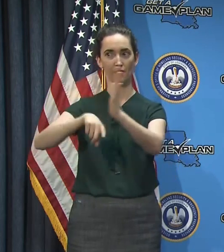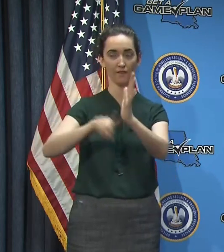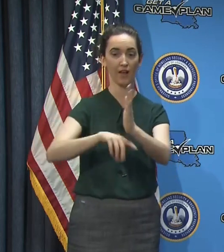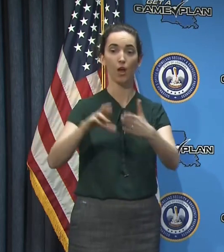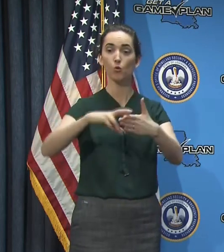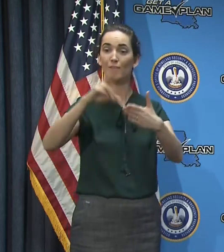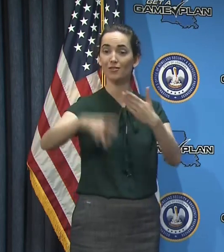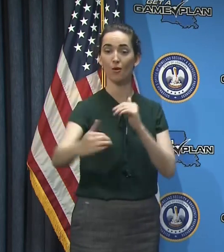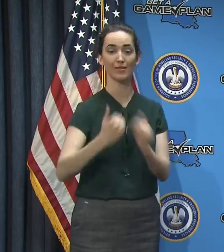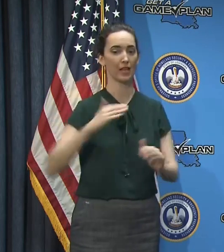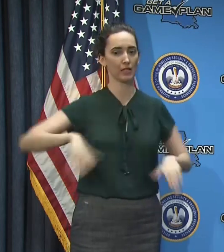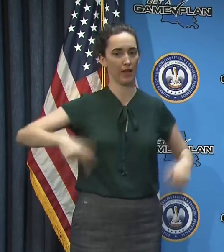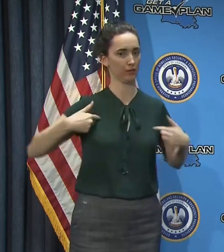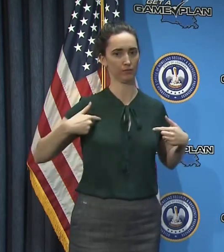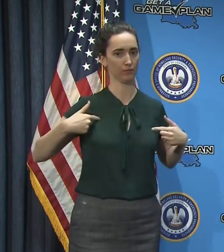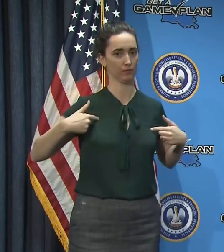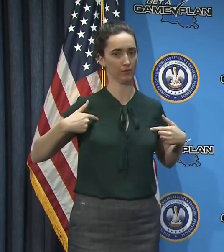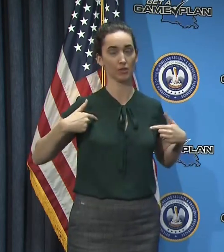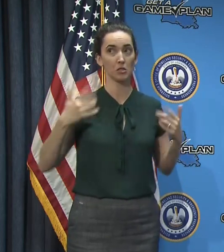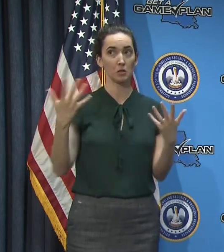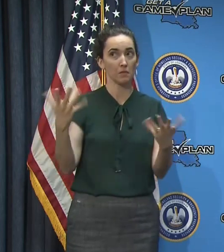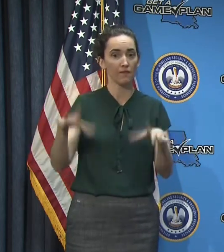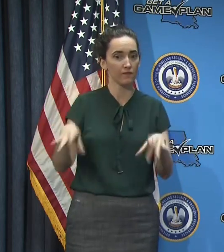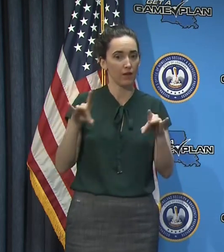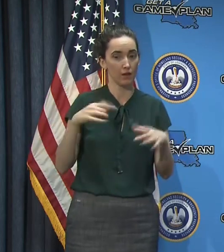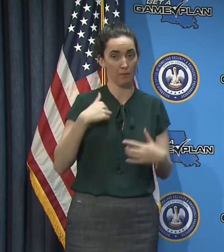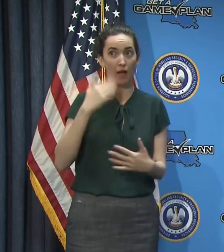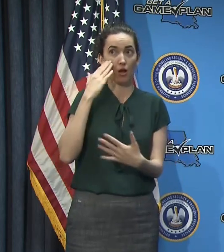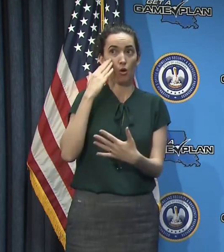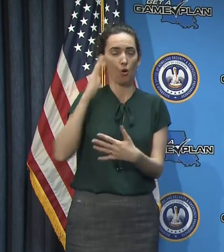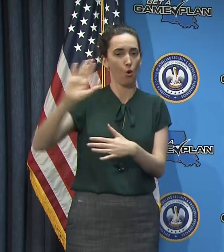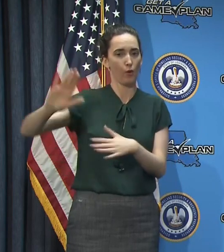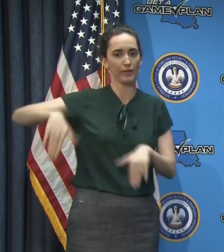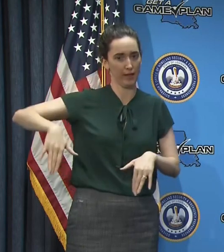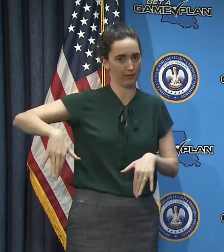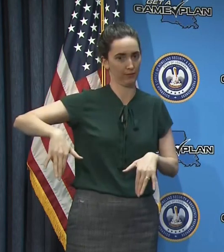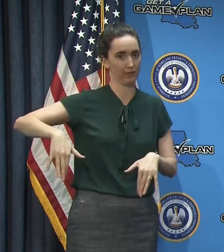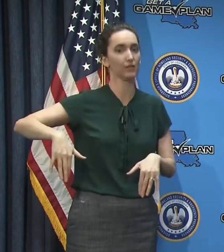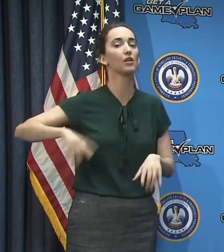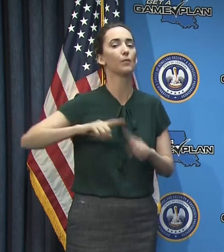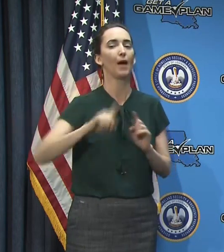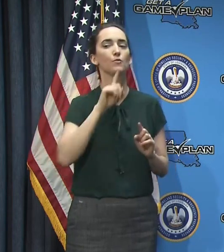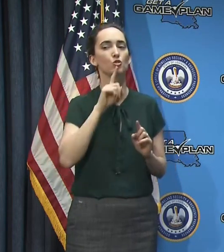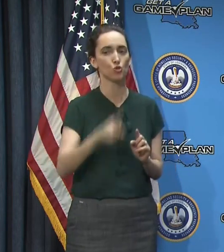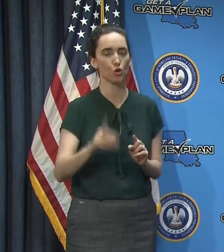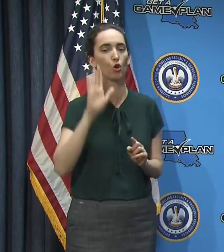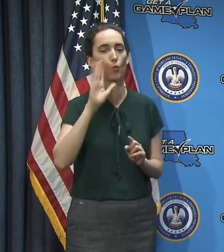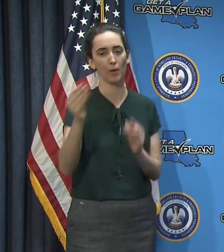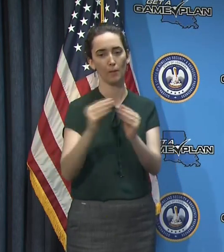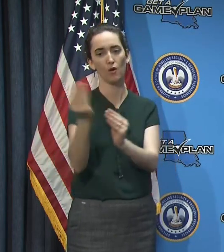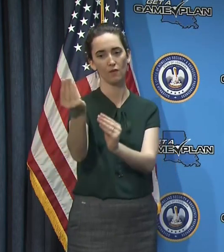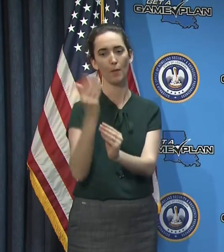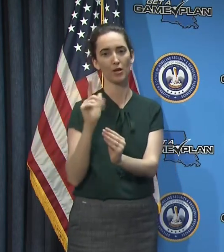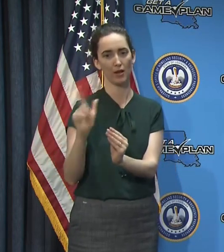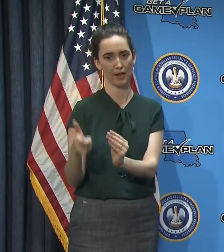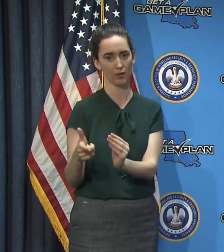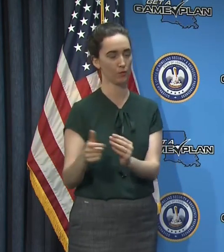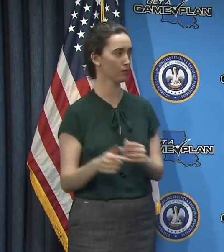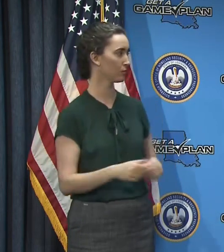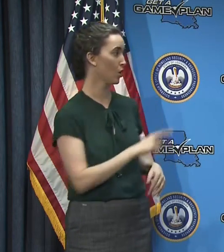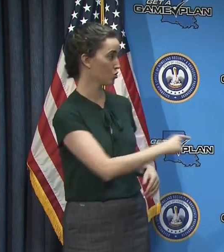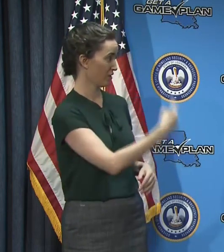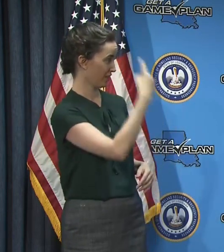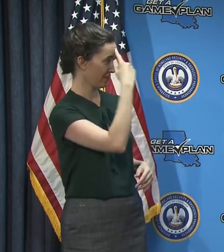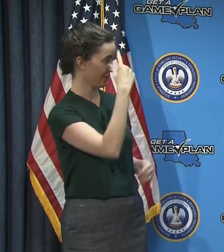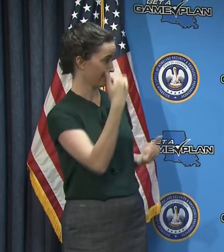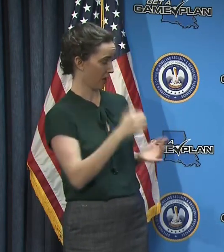of those clinics. And so I don't, I don't have any more to add at this point, but I'm sure that, that there will be additional information at some point. Do you believe that